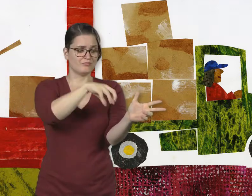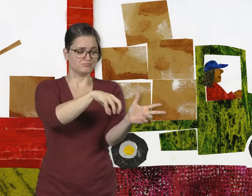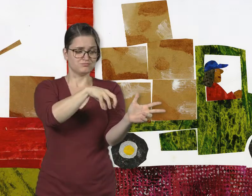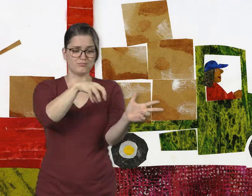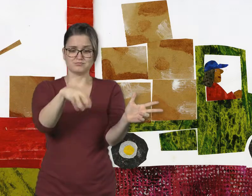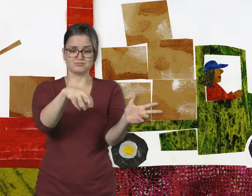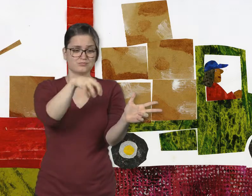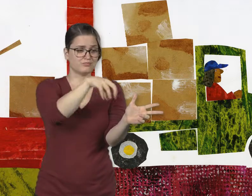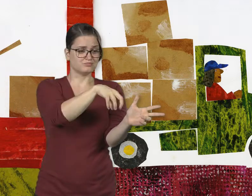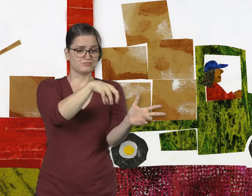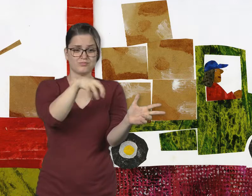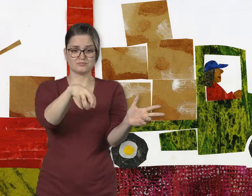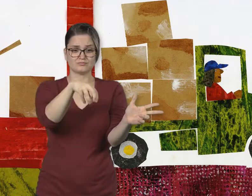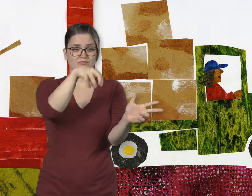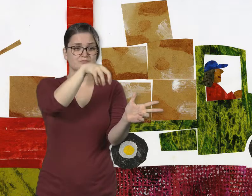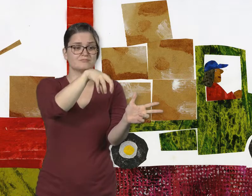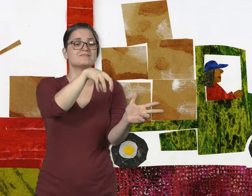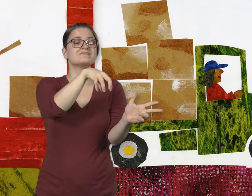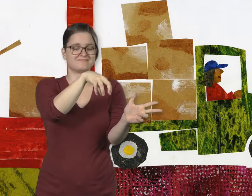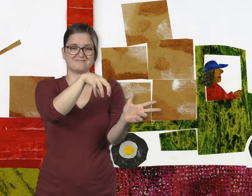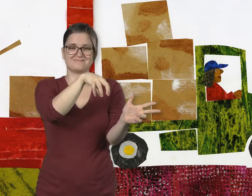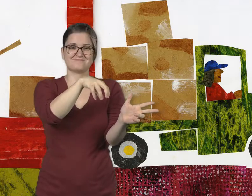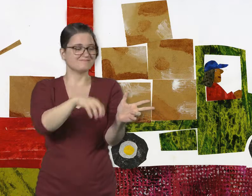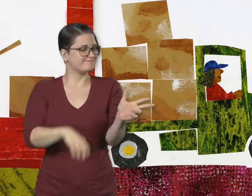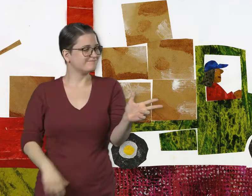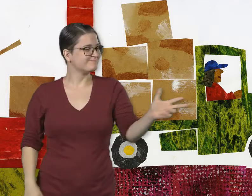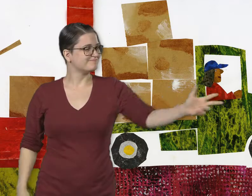And off they go to